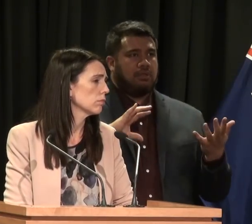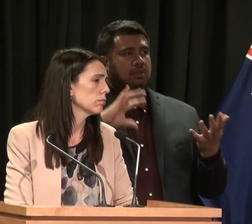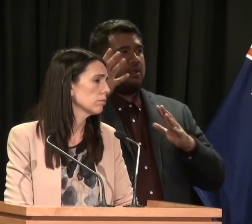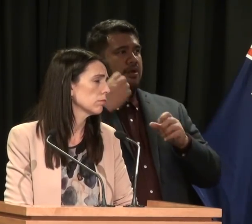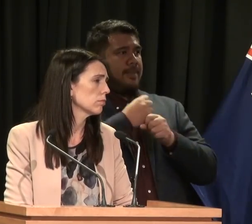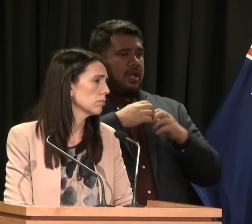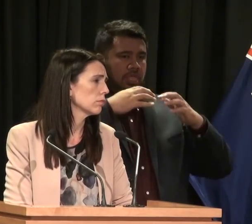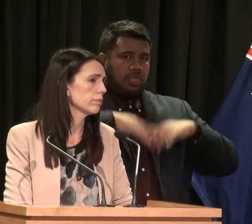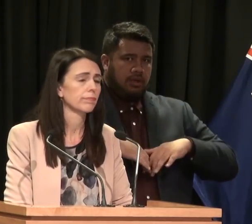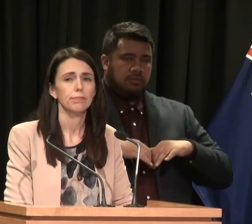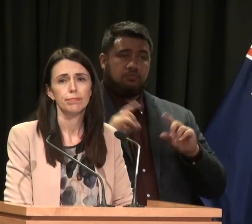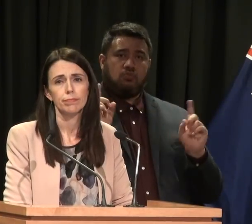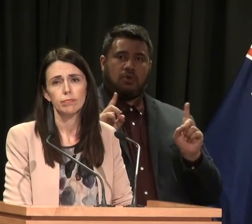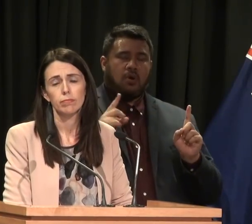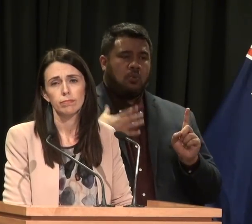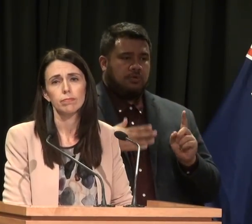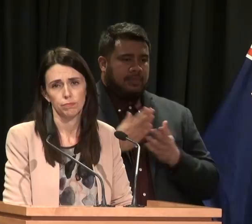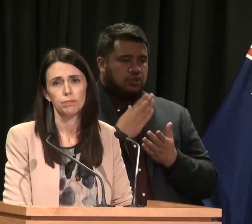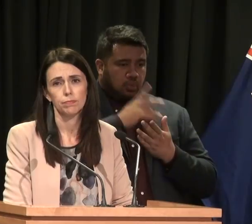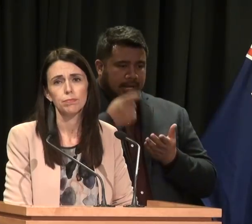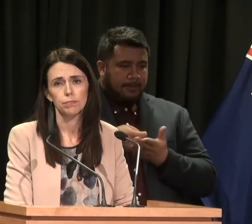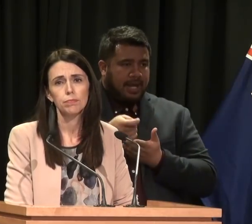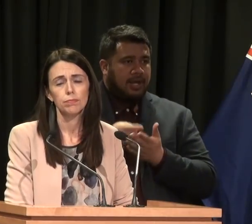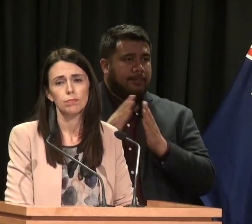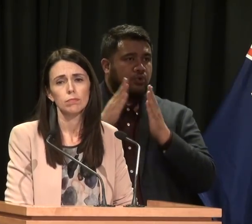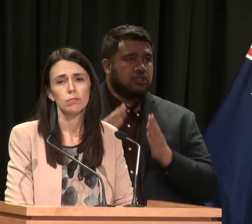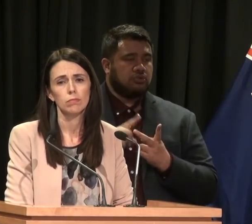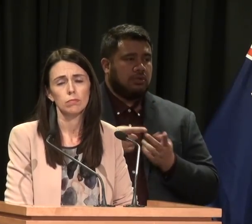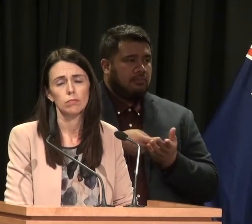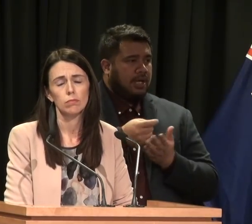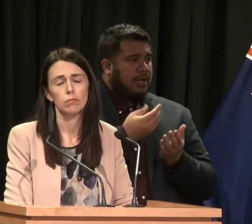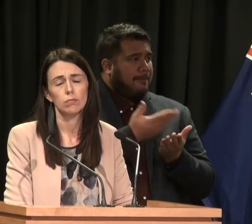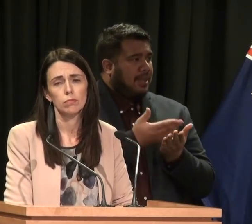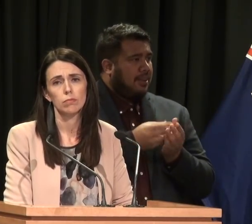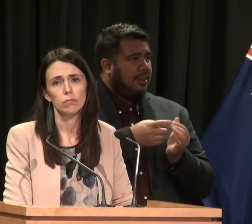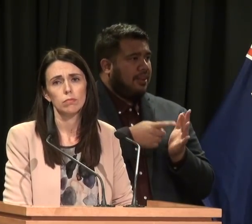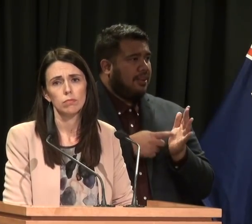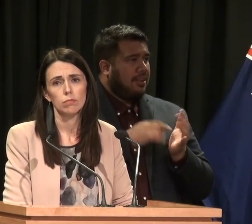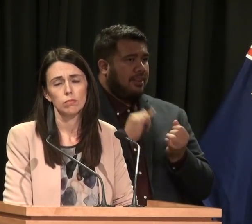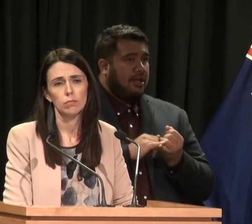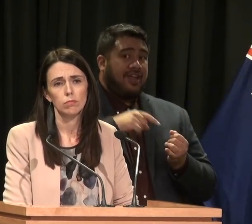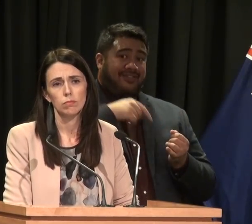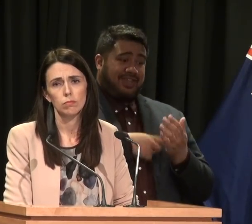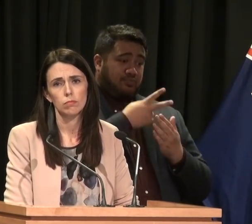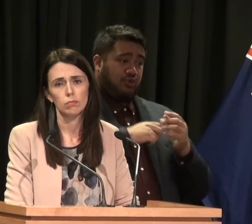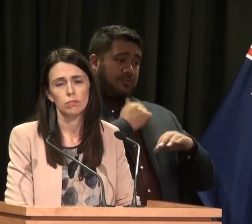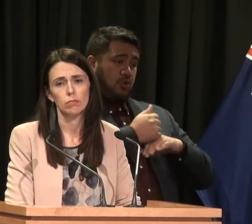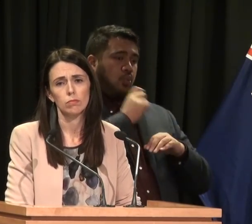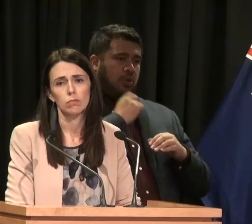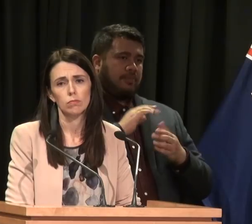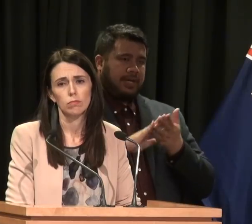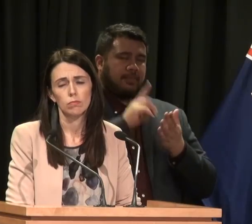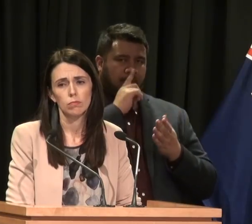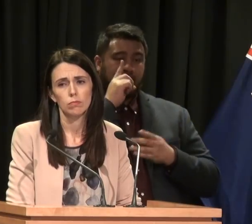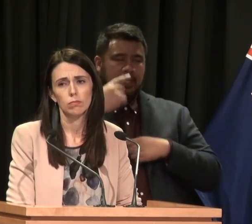a bank collapse is the ability to be able to keep paying the mortgage, keep paying the bills. This is set up so that people can do that alongside